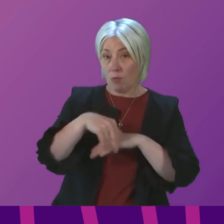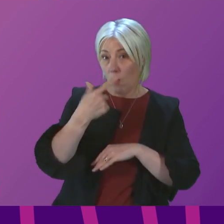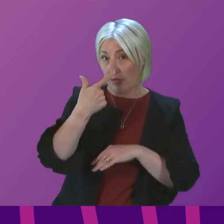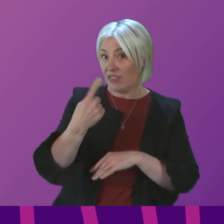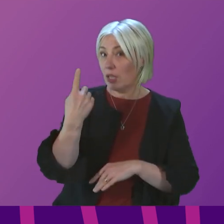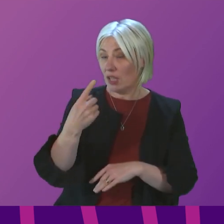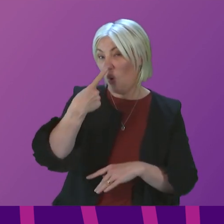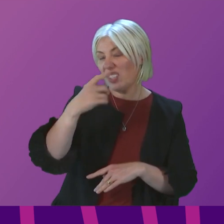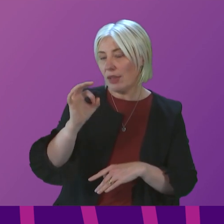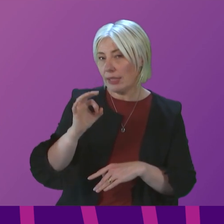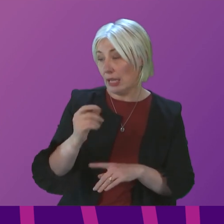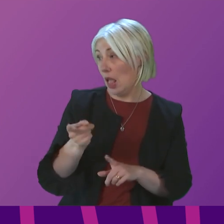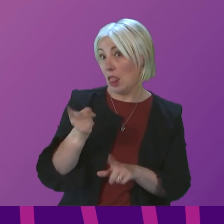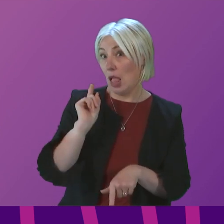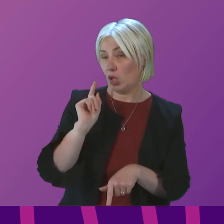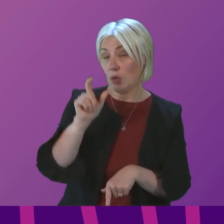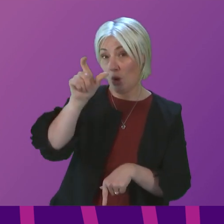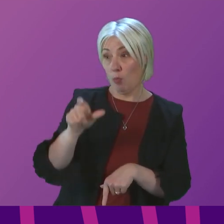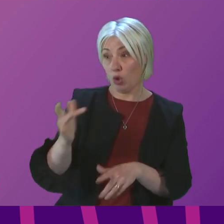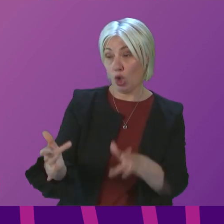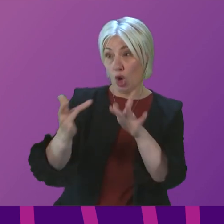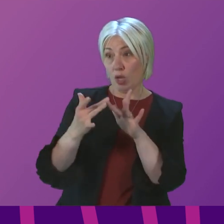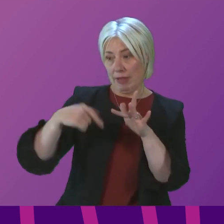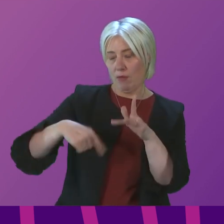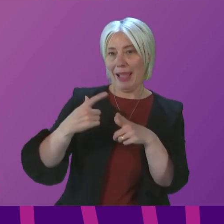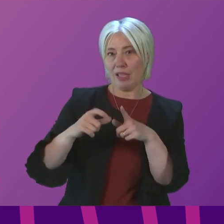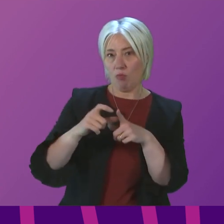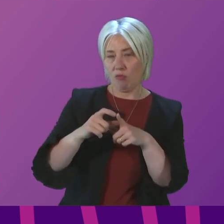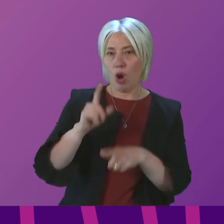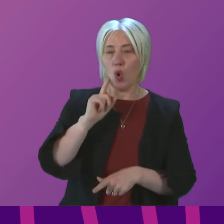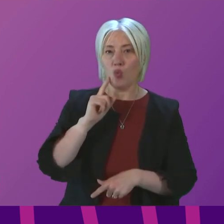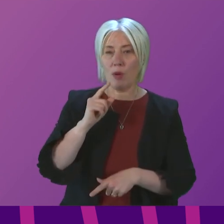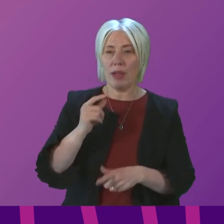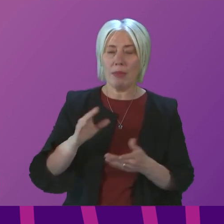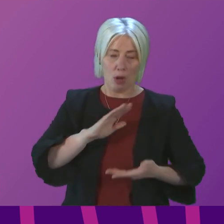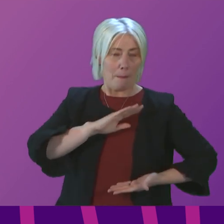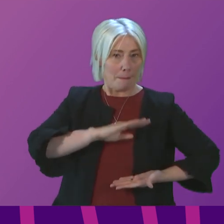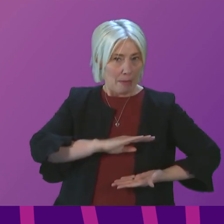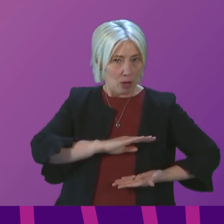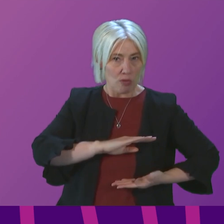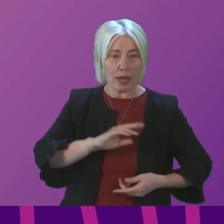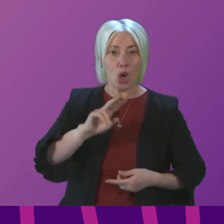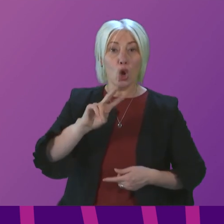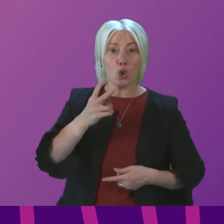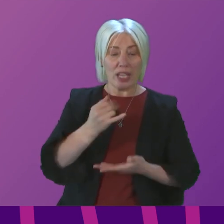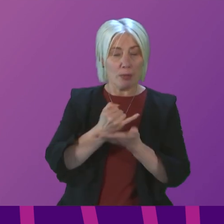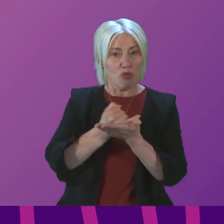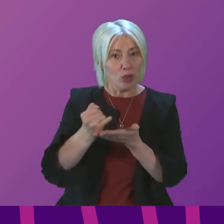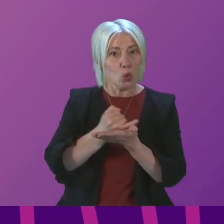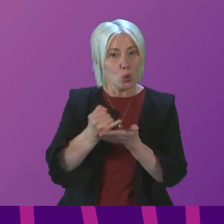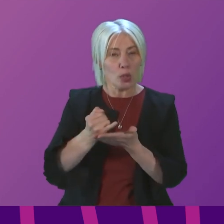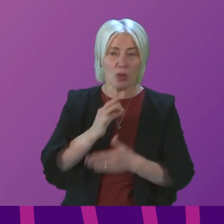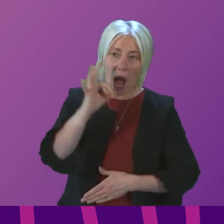Just like last week, I was contacted by a woman from Edinburgh who had a request for a mammogram twice refused by NHS Lothian.